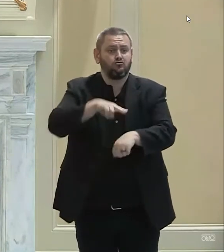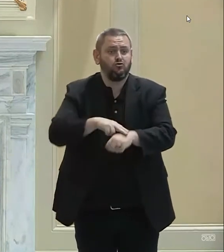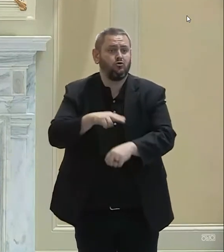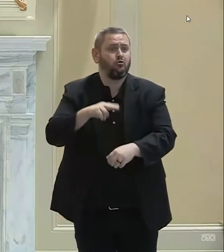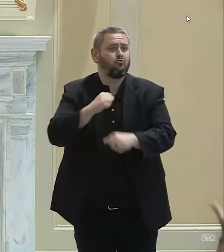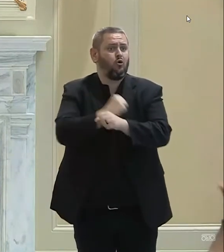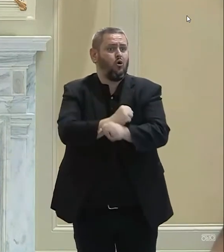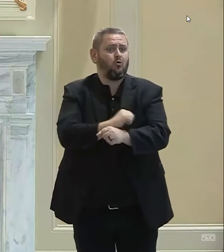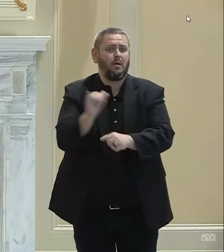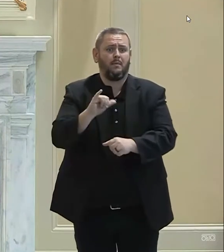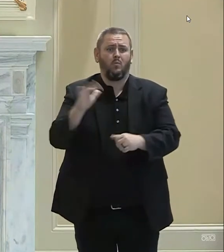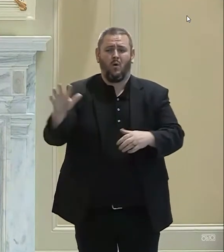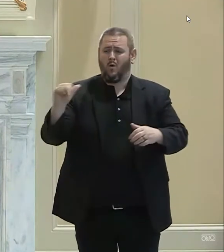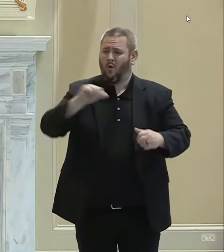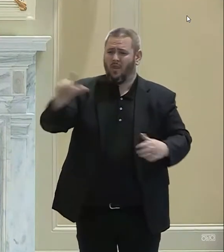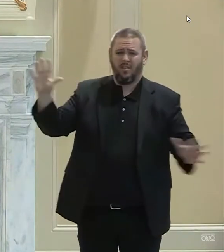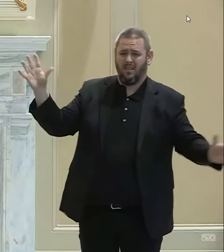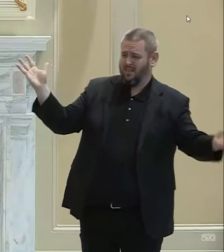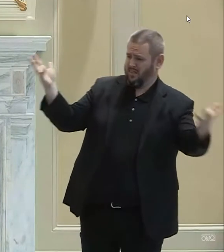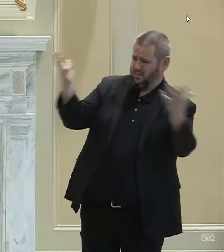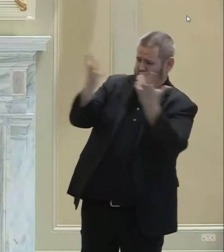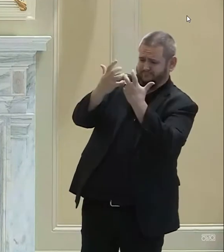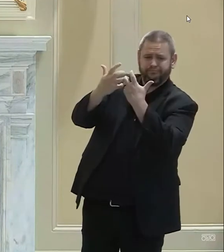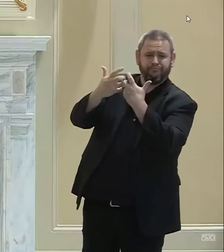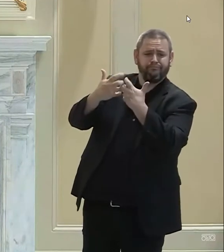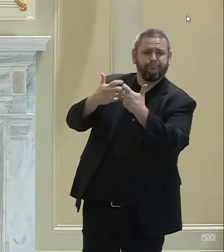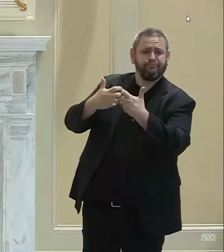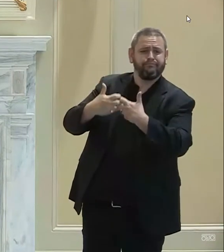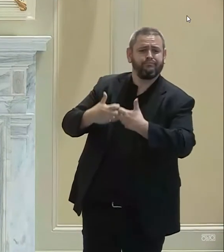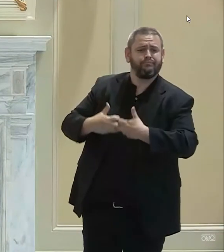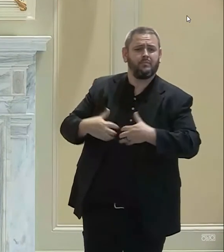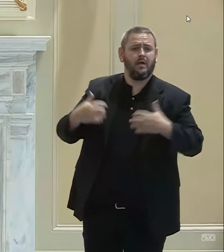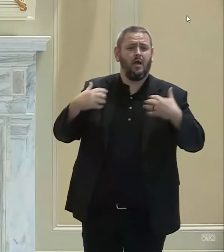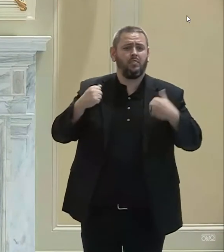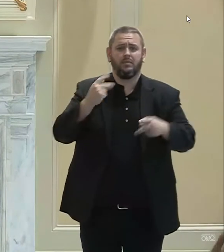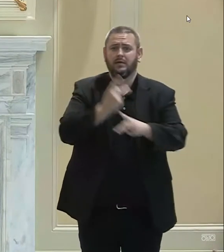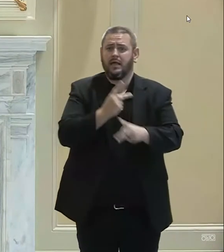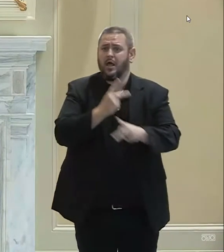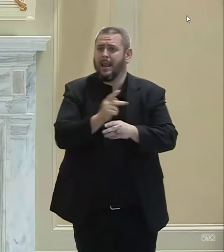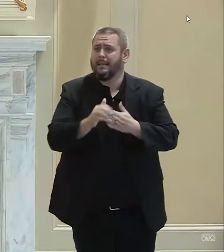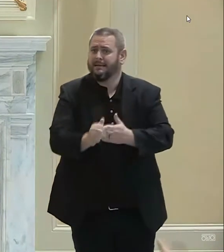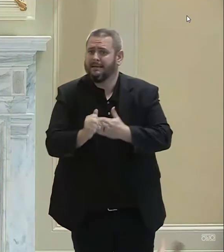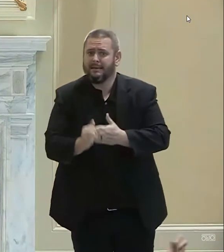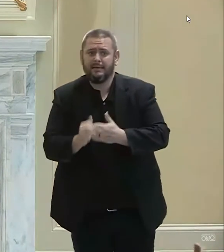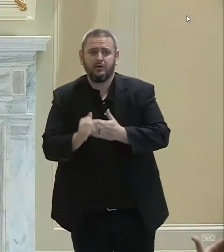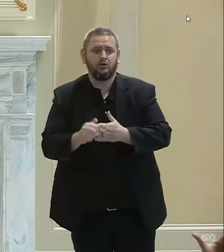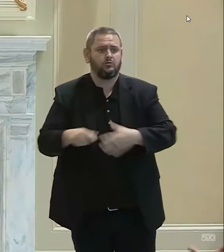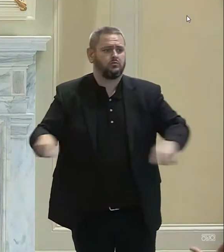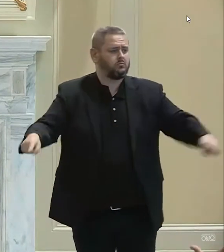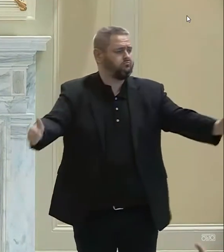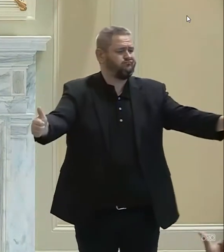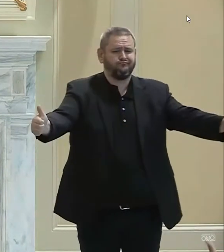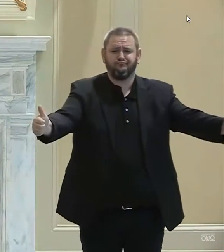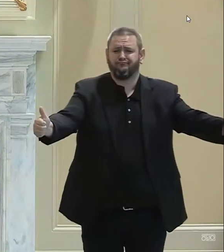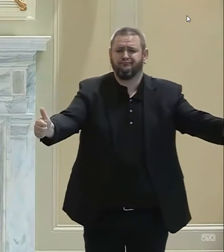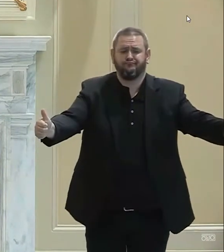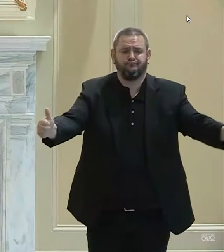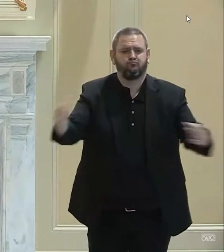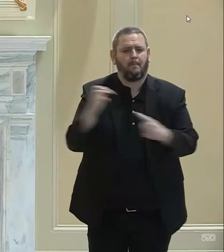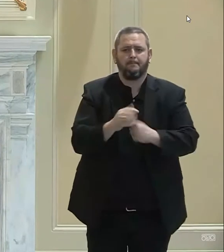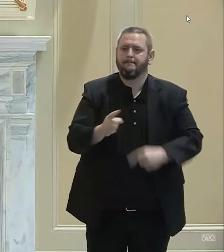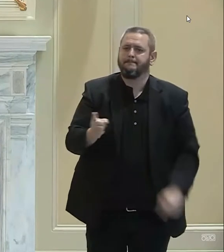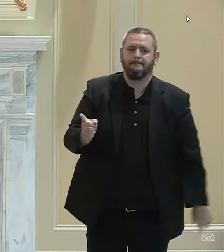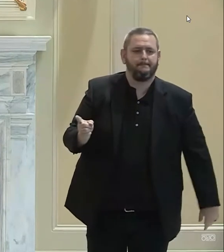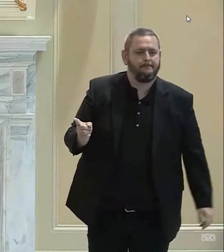really, all of our health care partners across the state have done a tremendous job. So, thank you. This truly has been a team